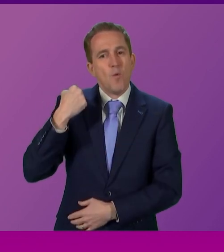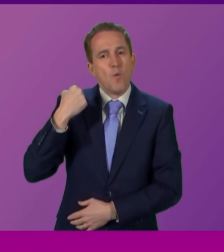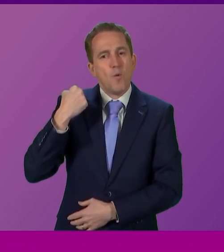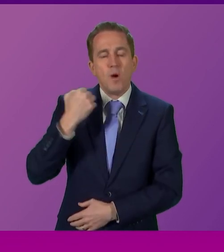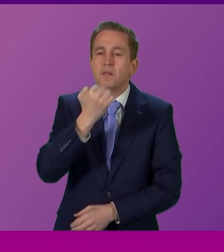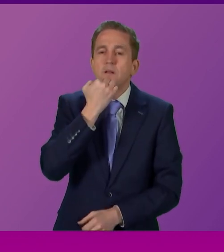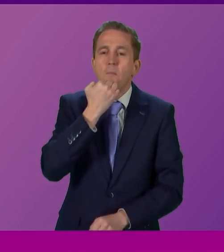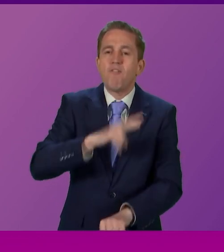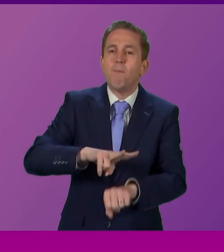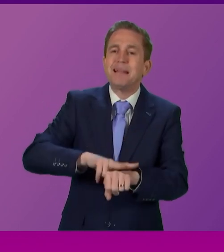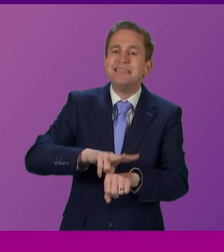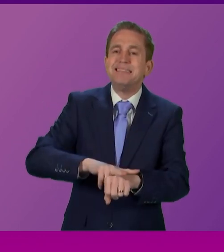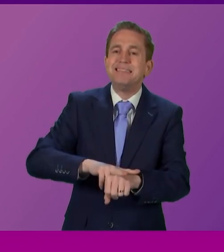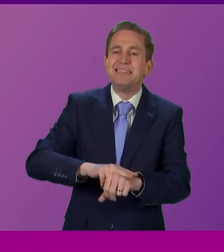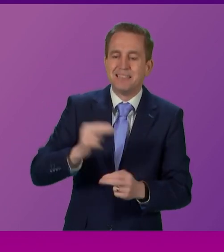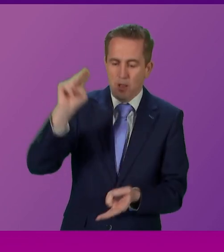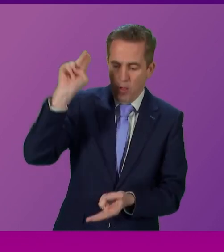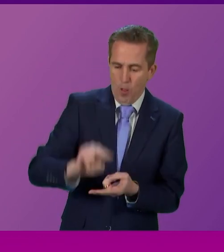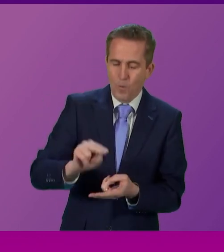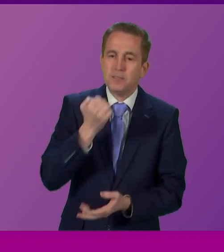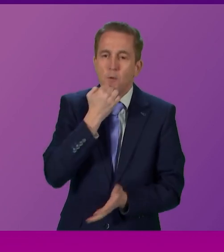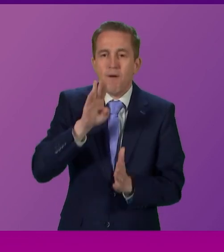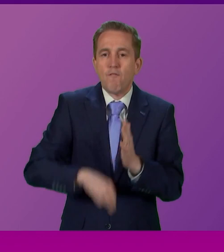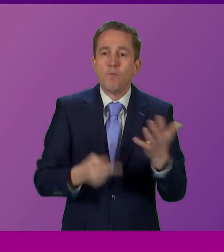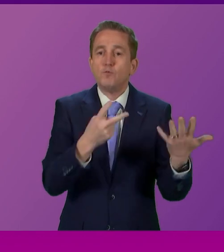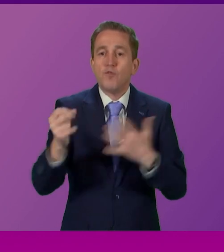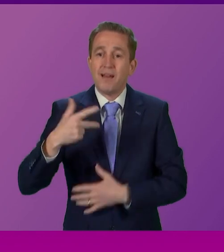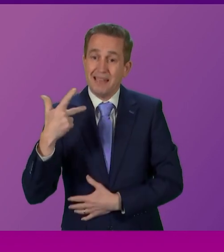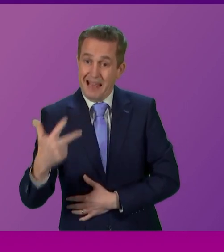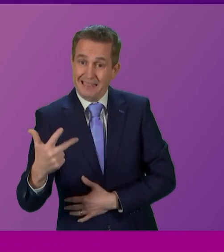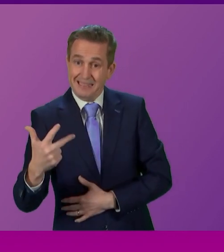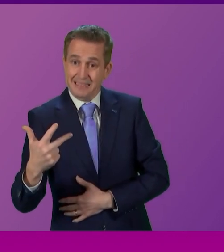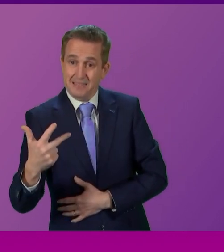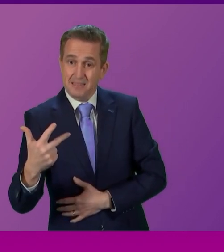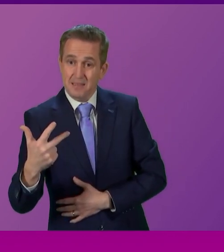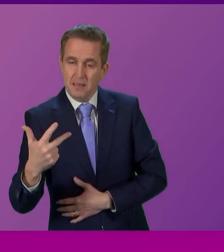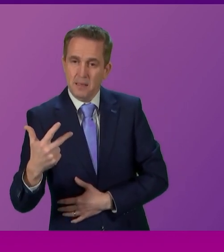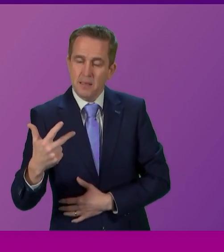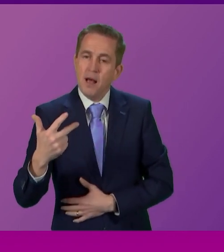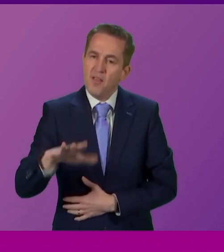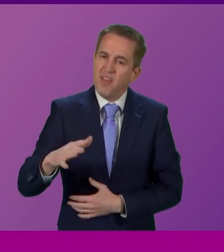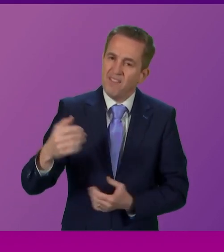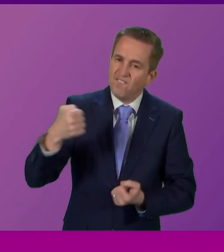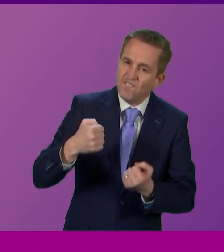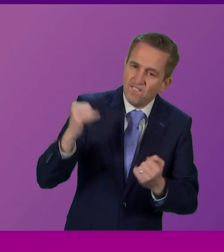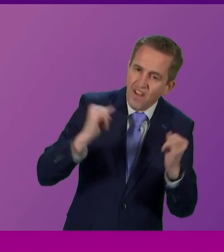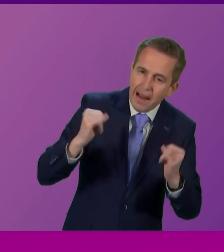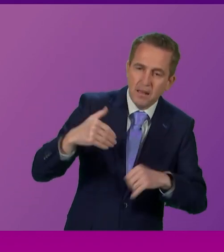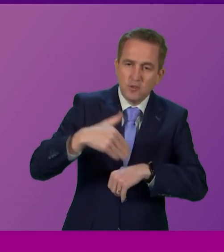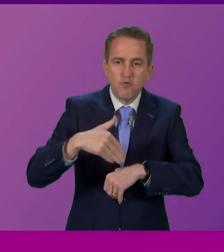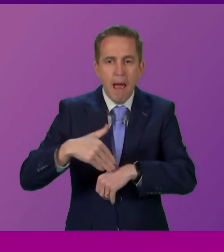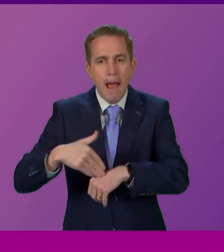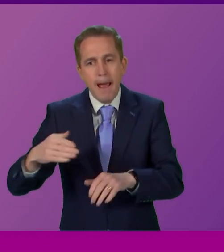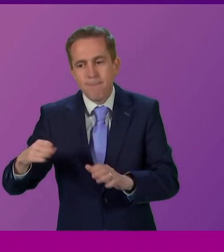numbers in Scotland are at their lowest level since 2008, and that violent crime has risen to its highest level since Nicola Sturgeon